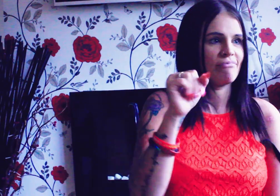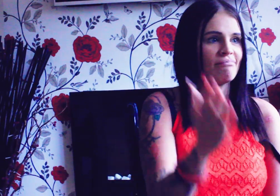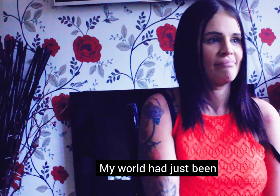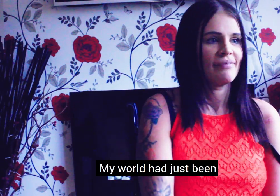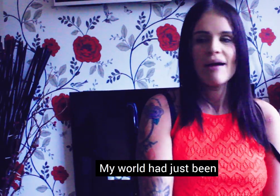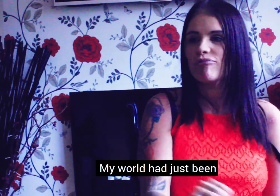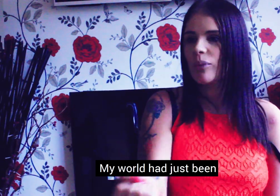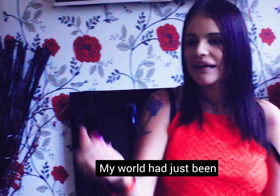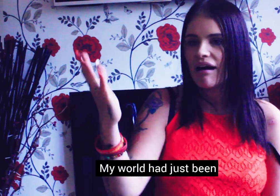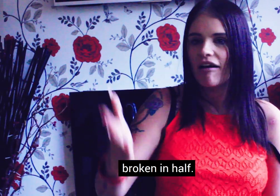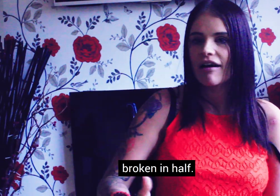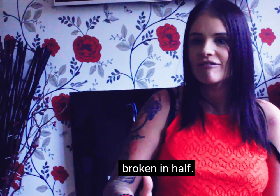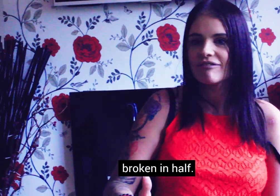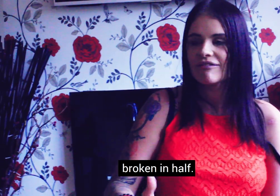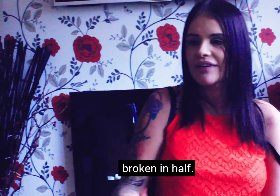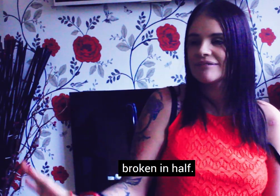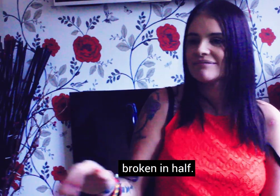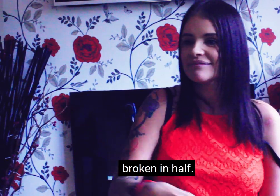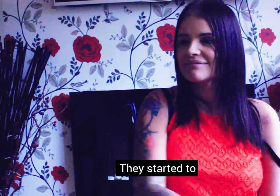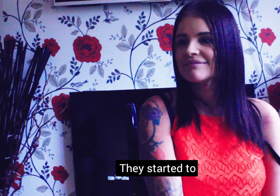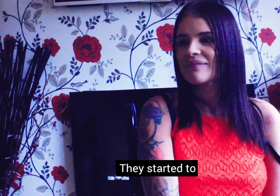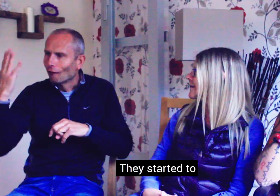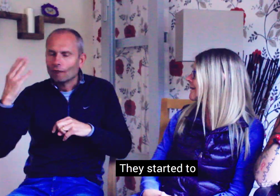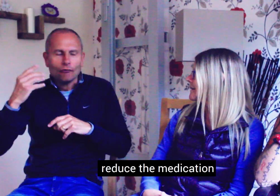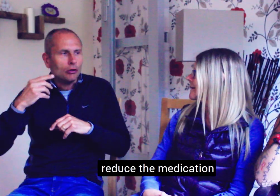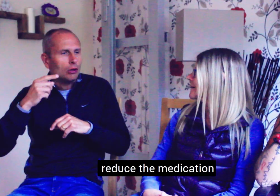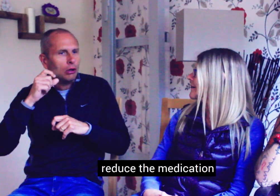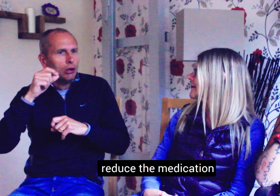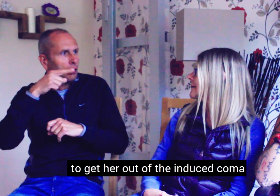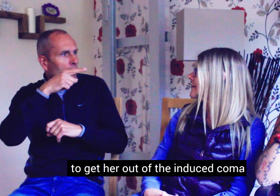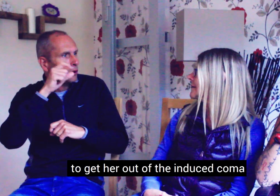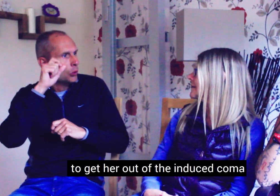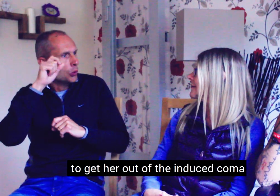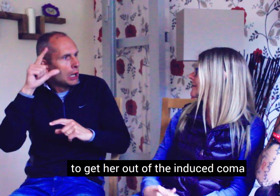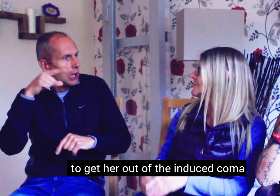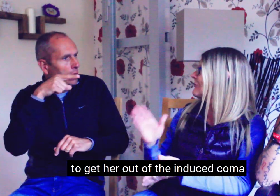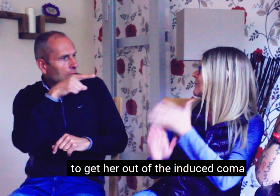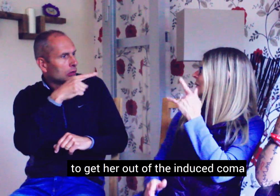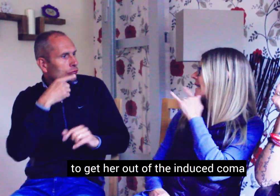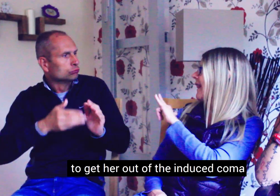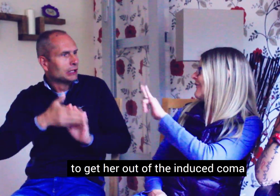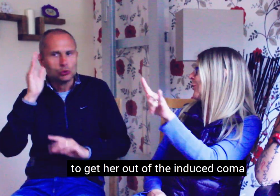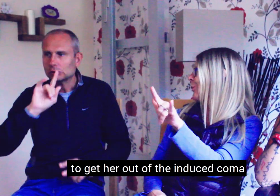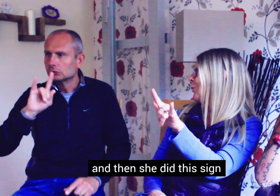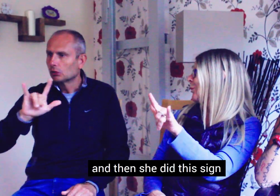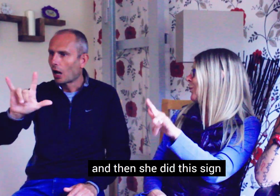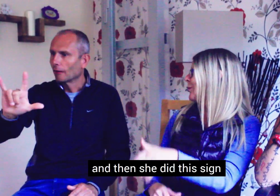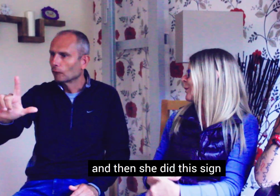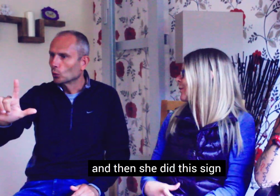My world had just been broken in half. They started to reduce the medication to get her out of the induced coma. And then she did